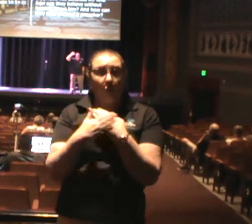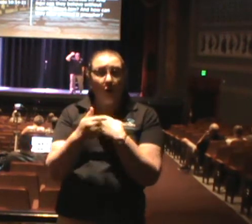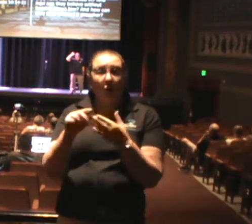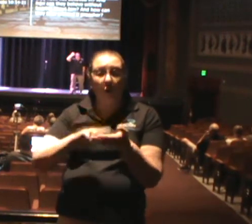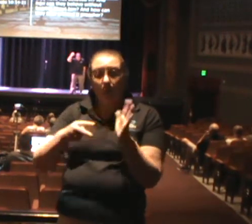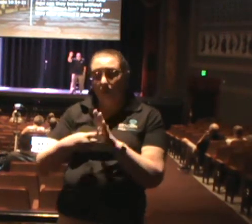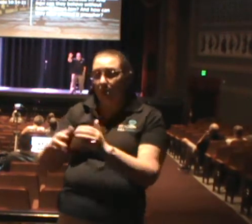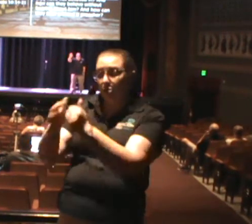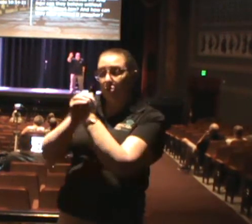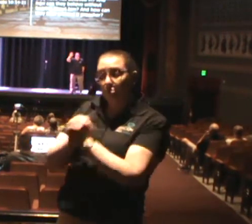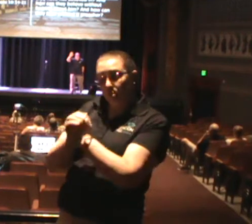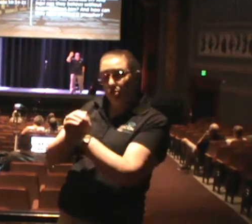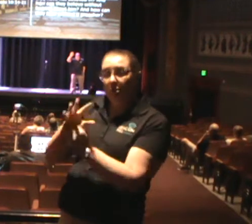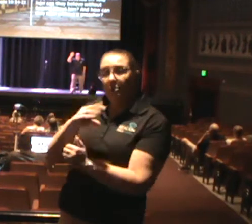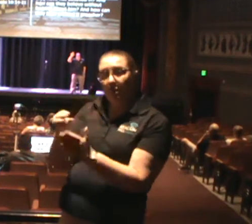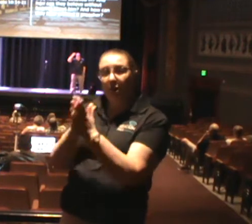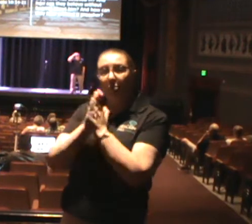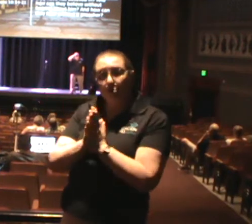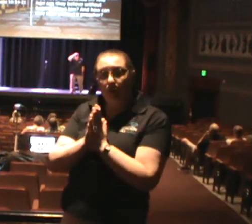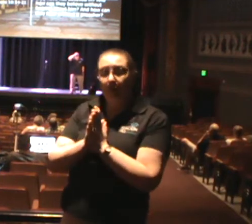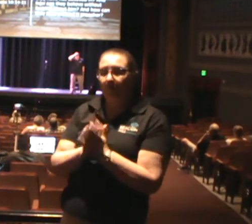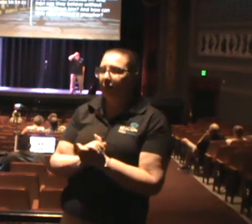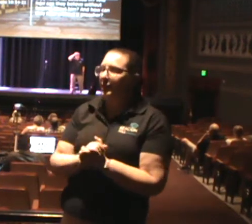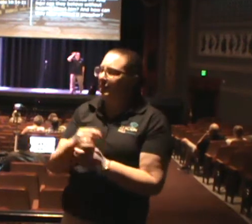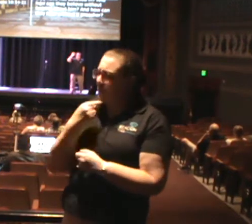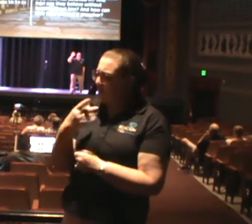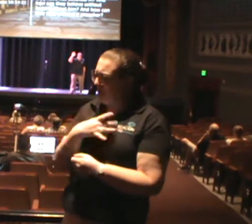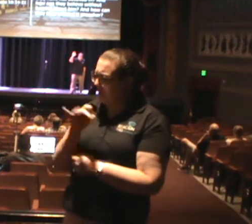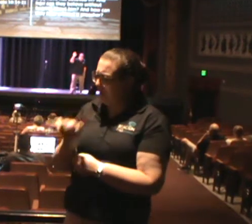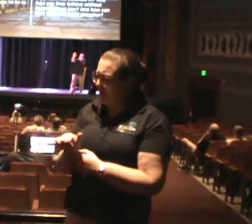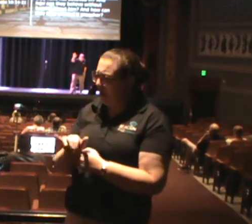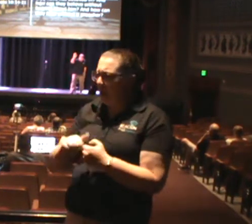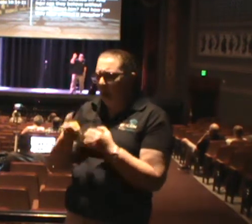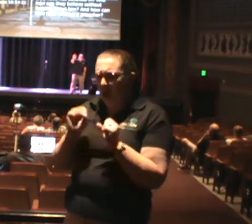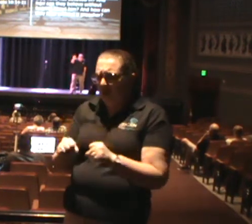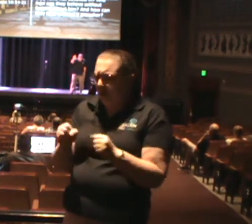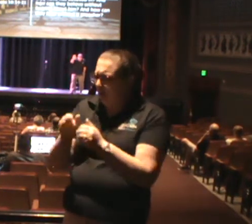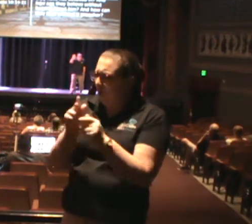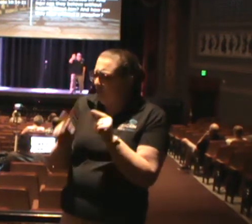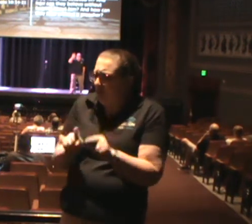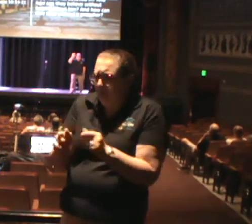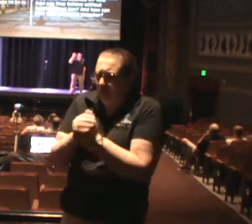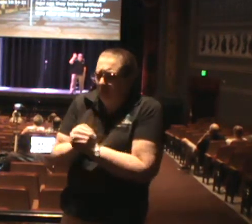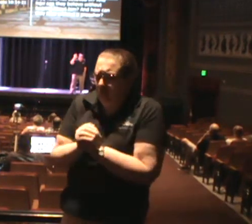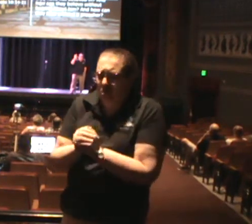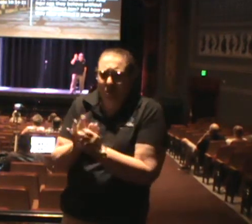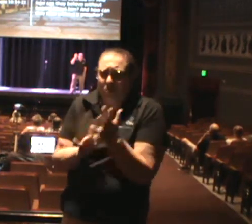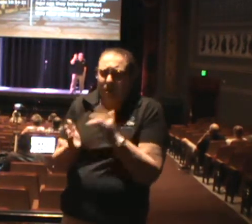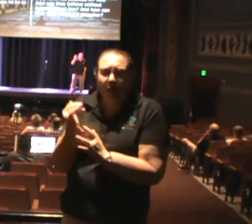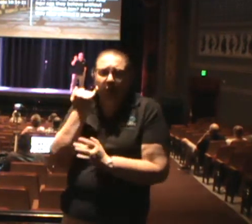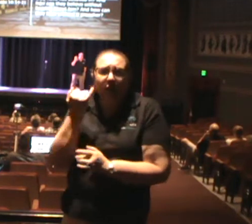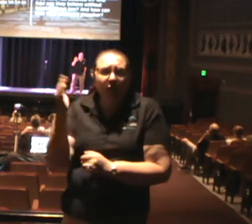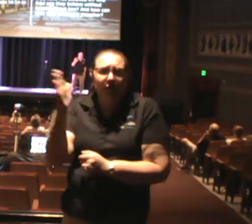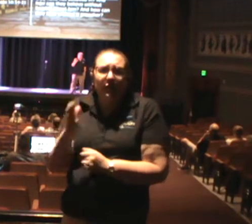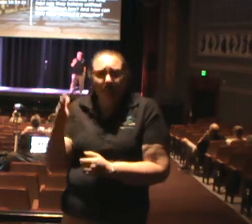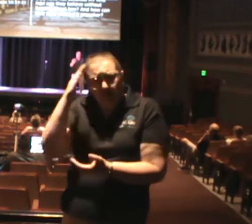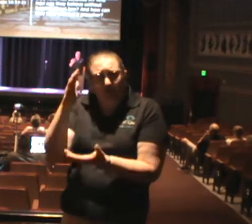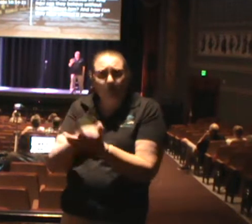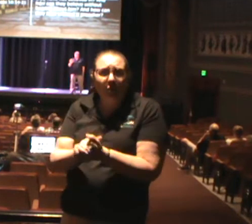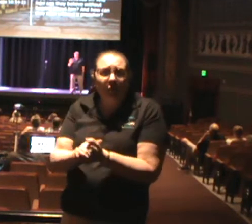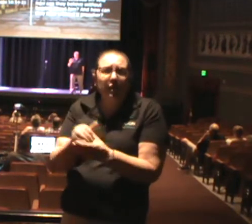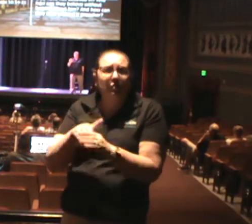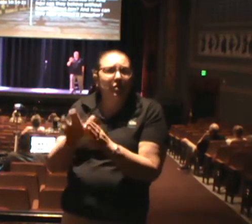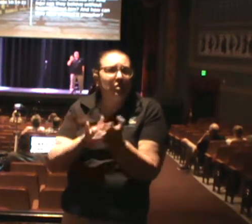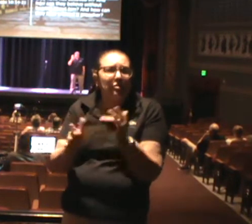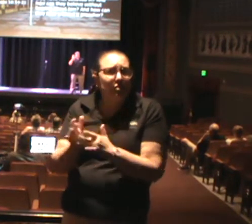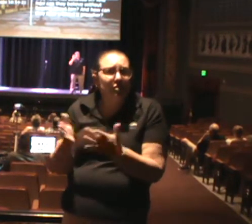and prayer. So say it like this. How can people worship Jesus if they have never believed in Jesus, church?